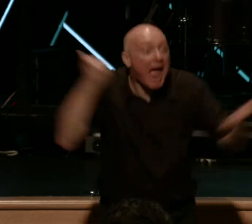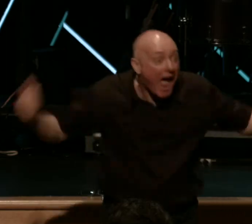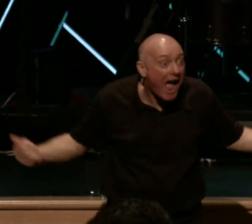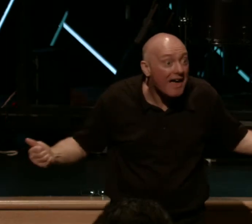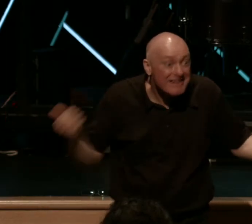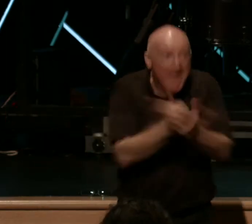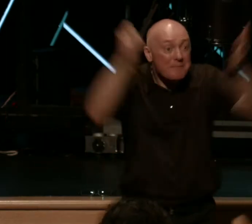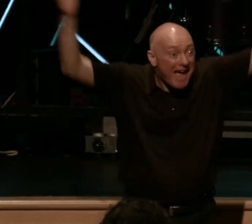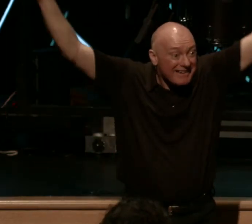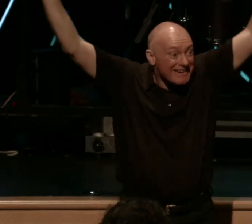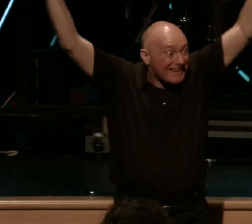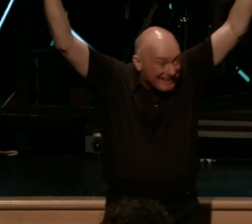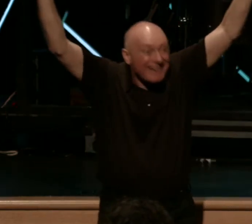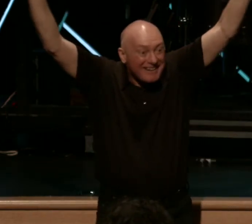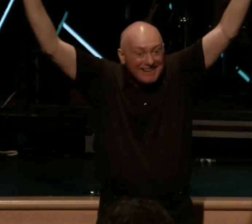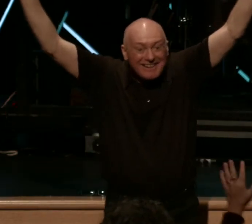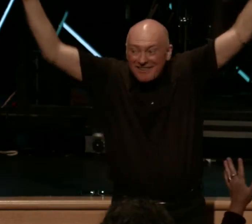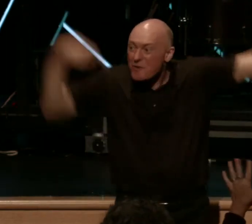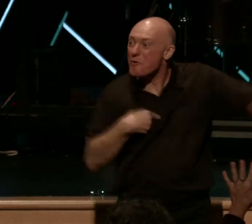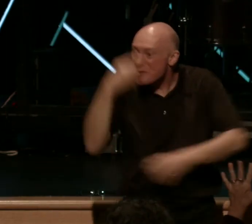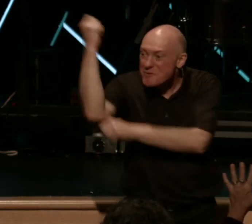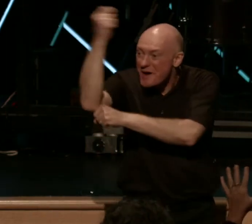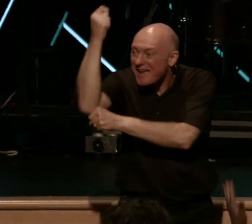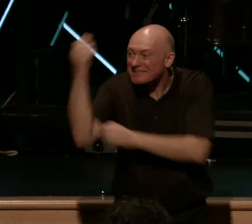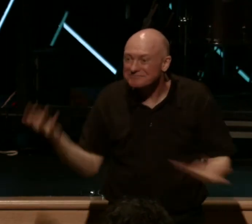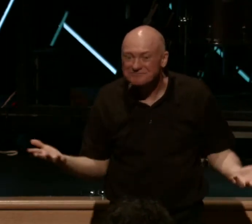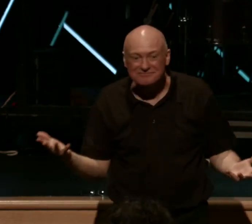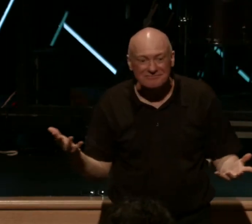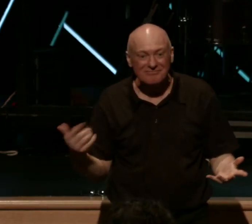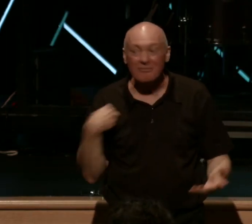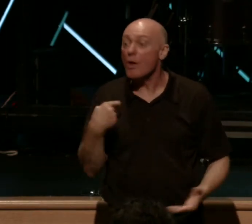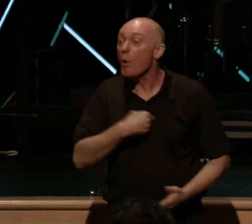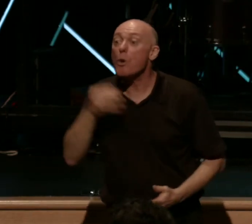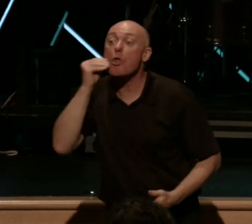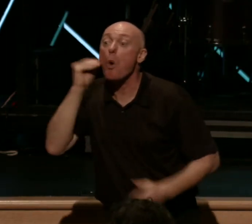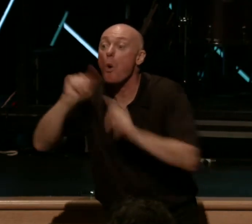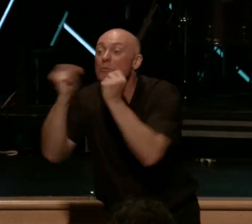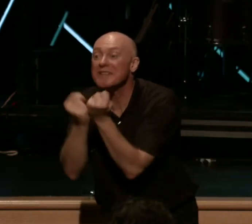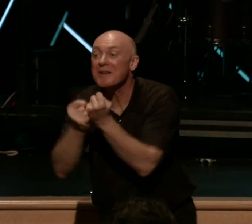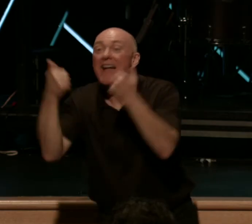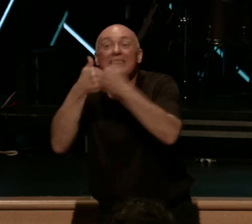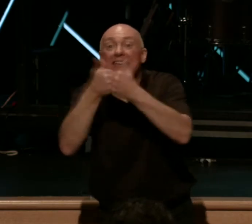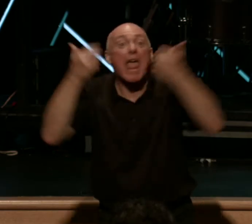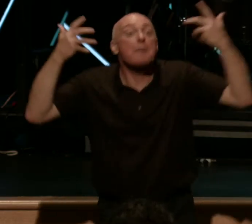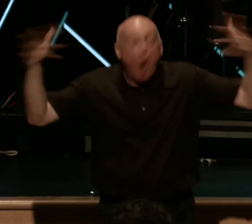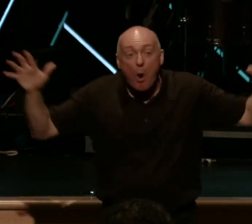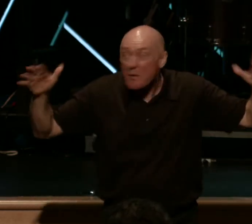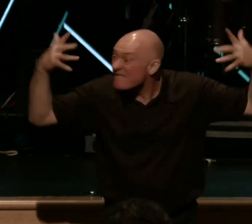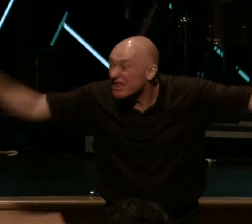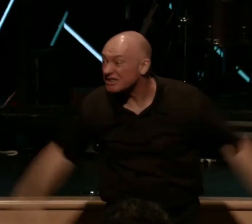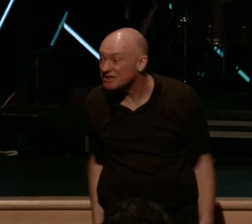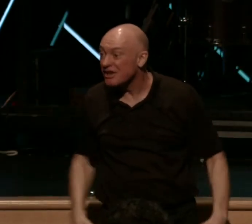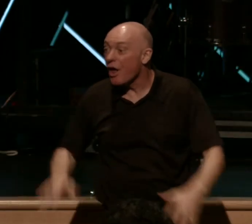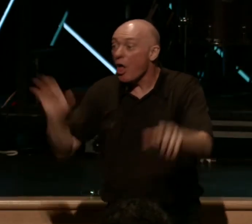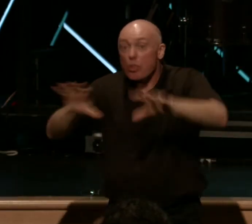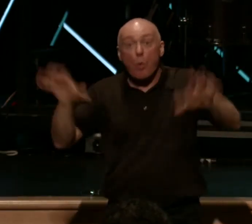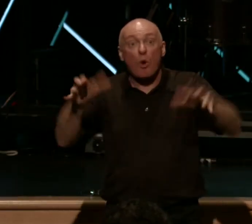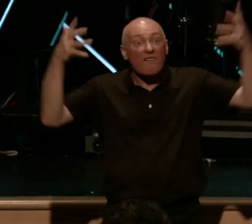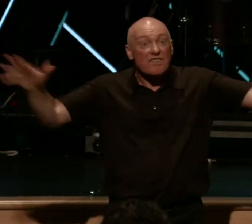you glad? We win in the end. Listen, we're on the whole team. The game's already been played. The work has been finished on the cross,